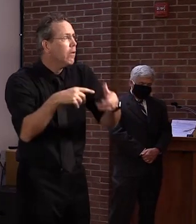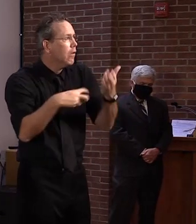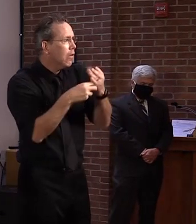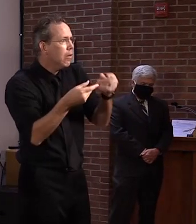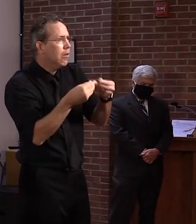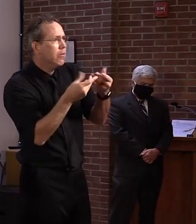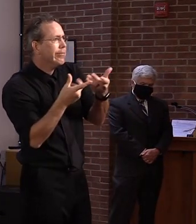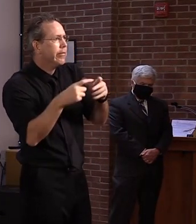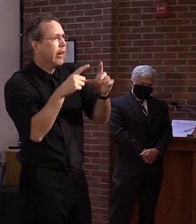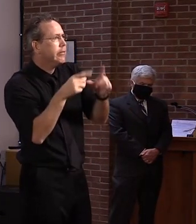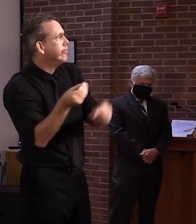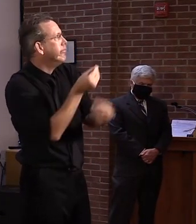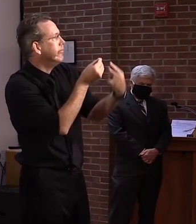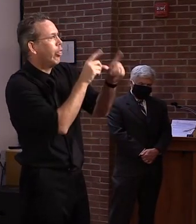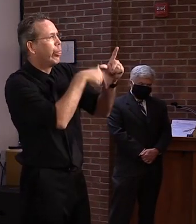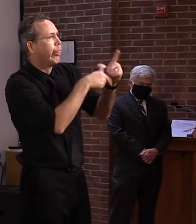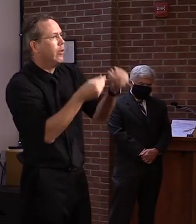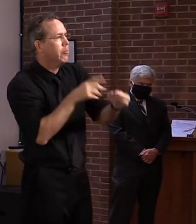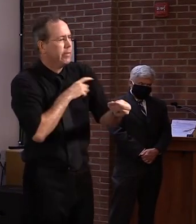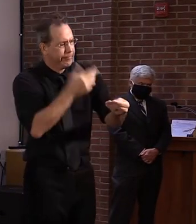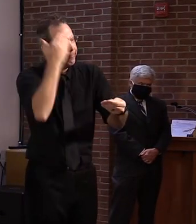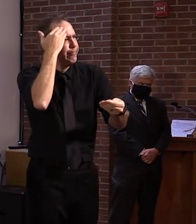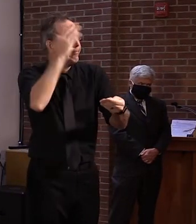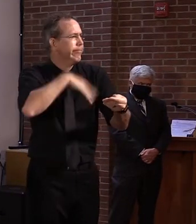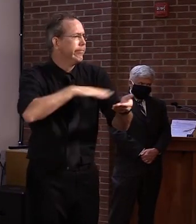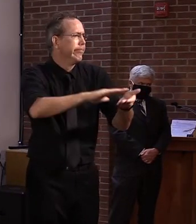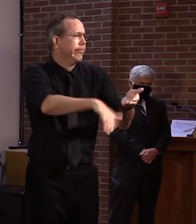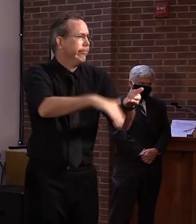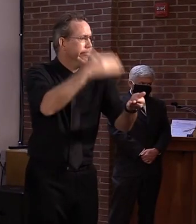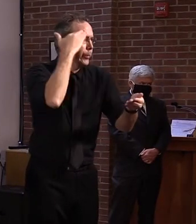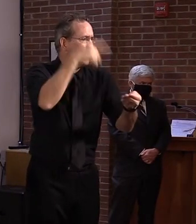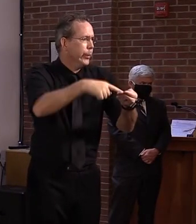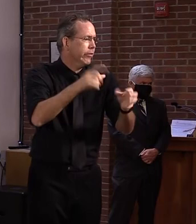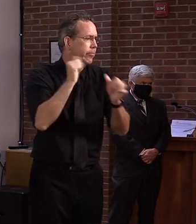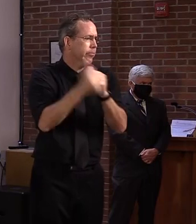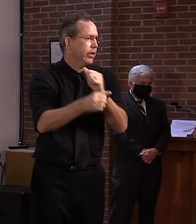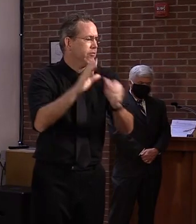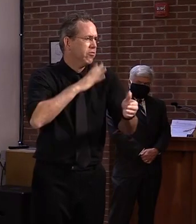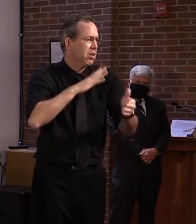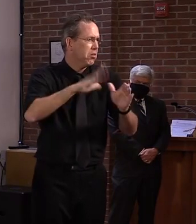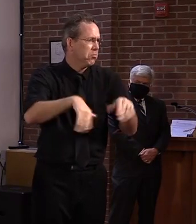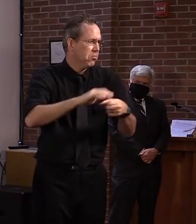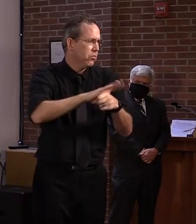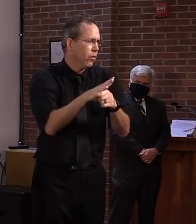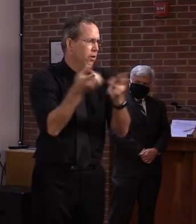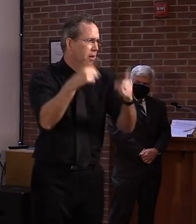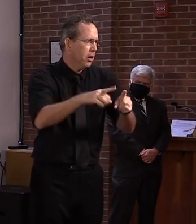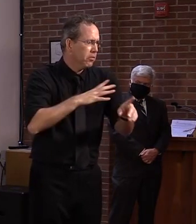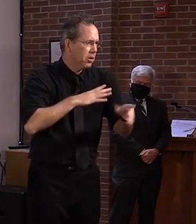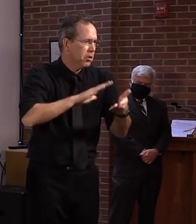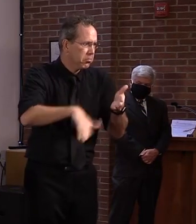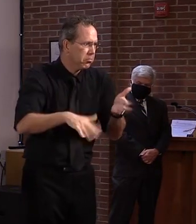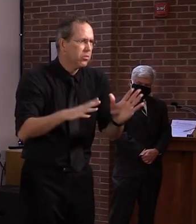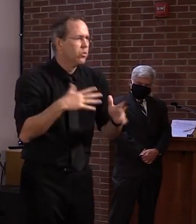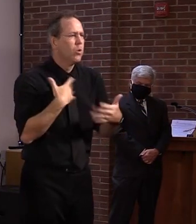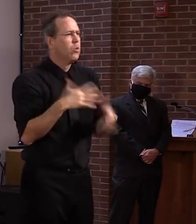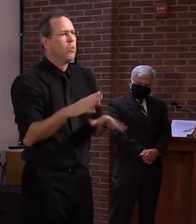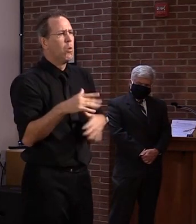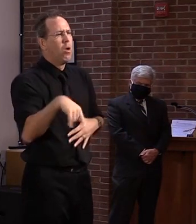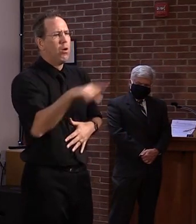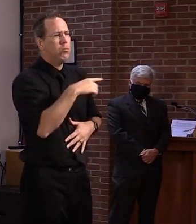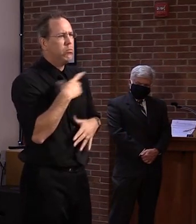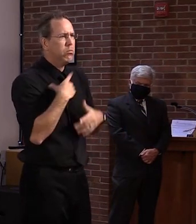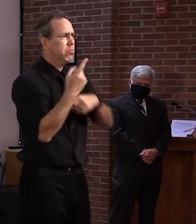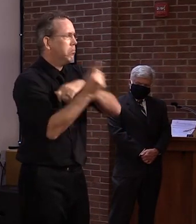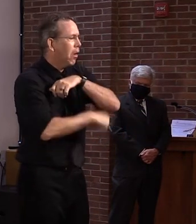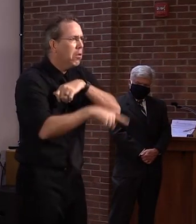to ensure that you are not penalized for something that is not your fault. I personally want to thank all Vermonters for